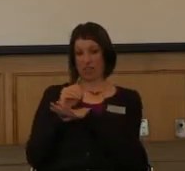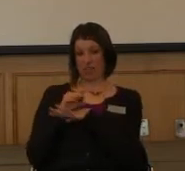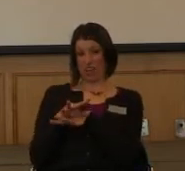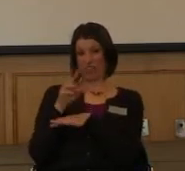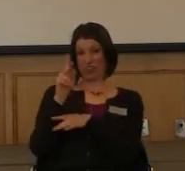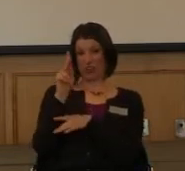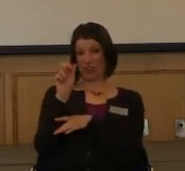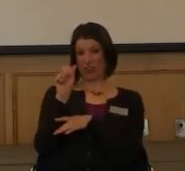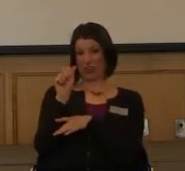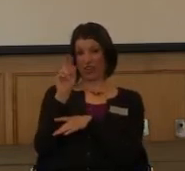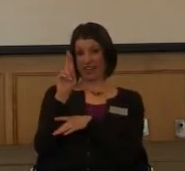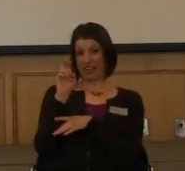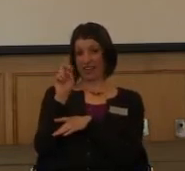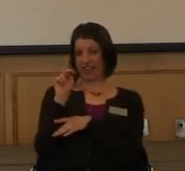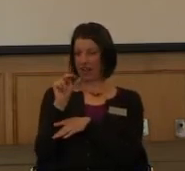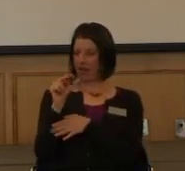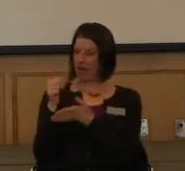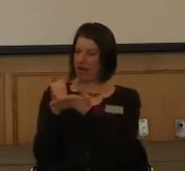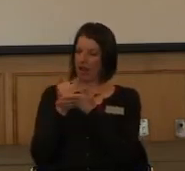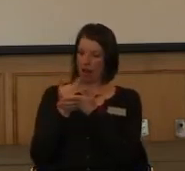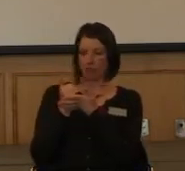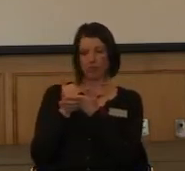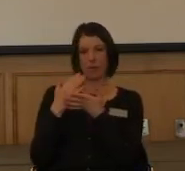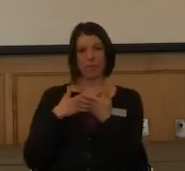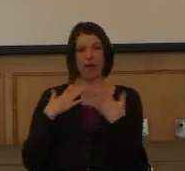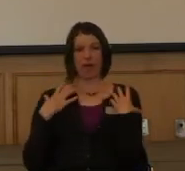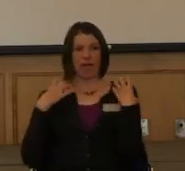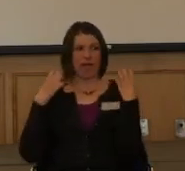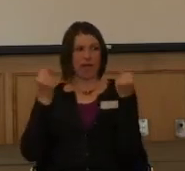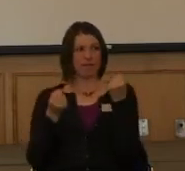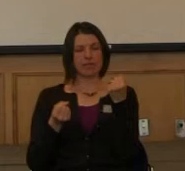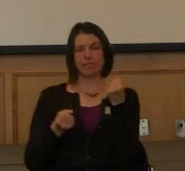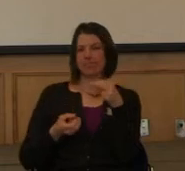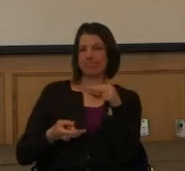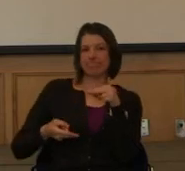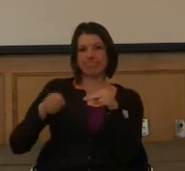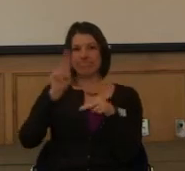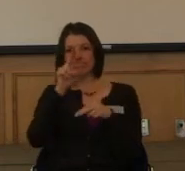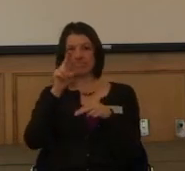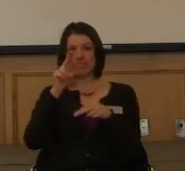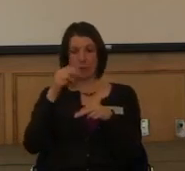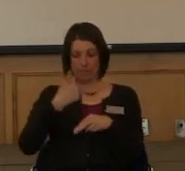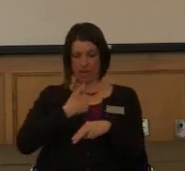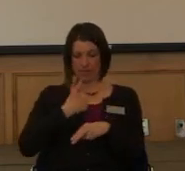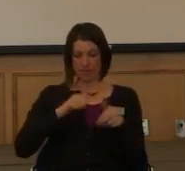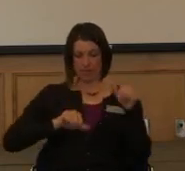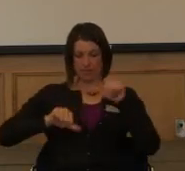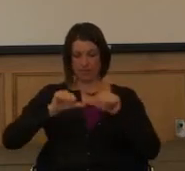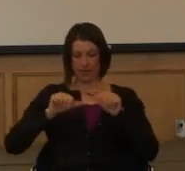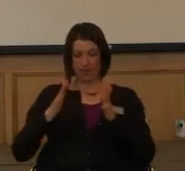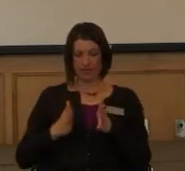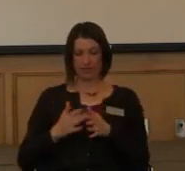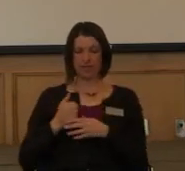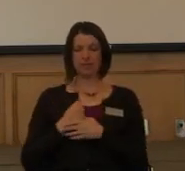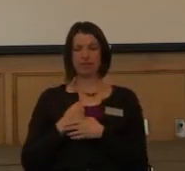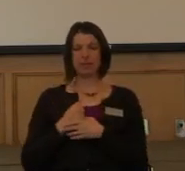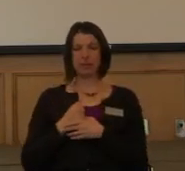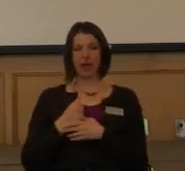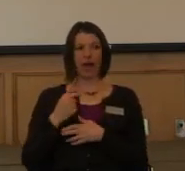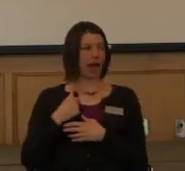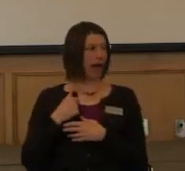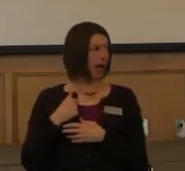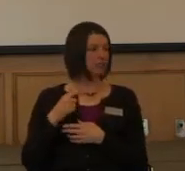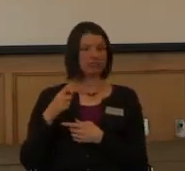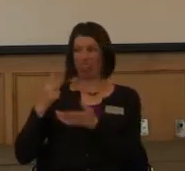build confidence as a scientist. Especially when I got into a little bit of an argument with my other